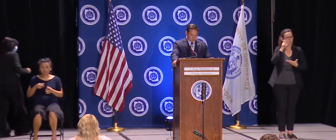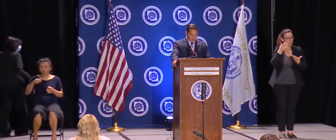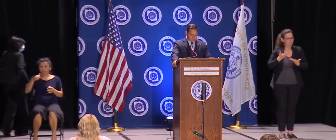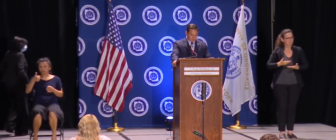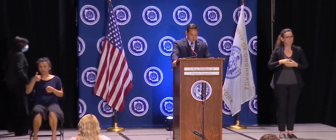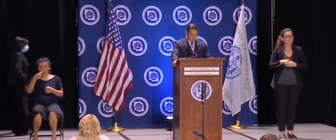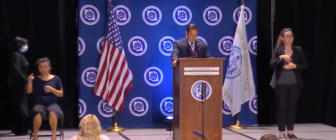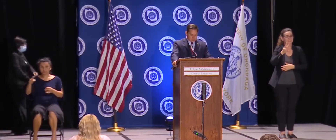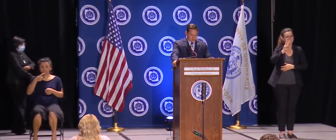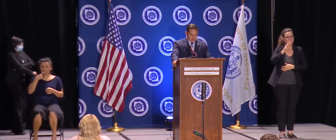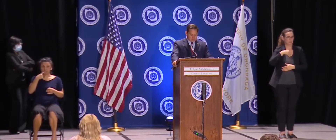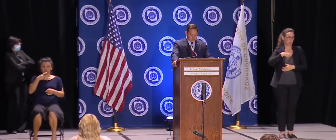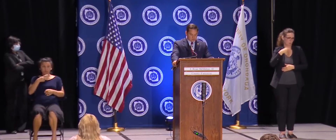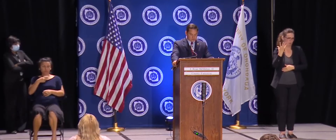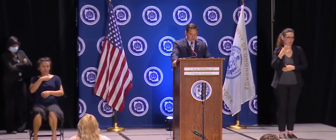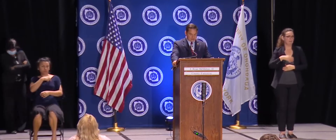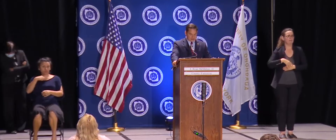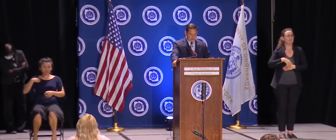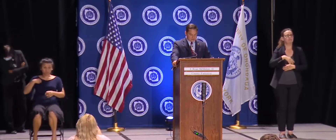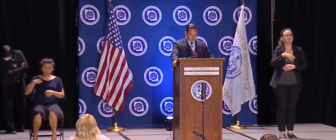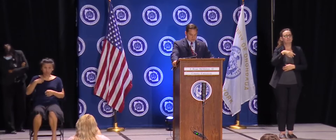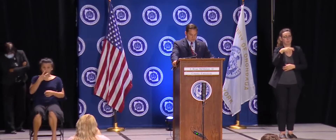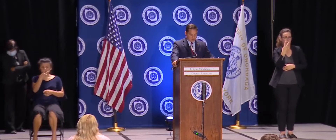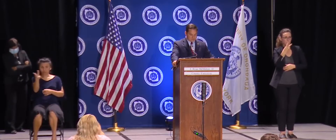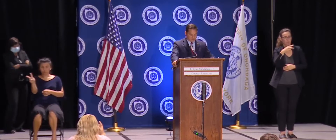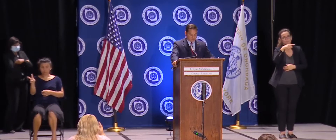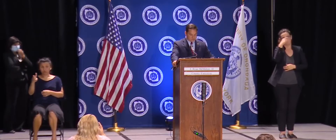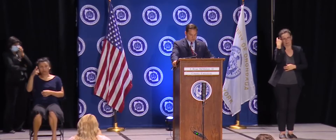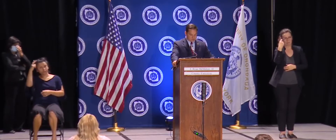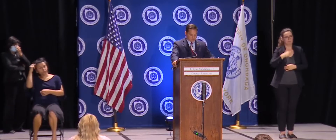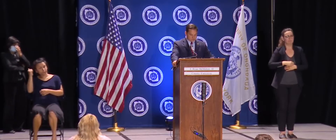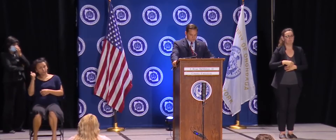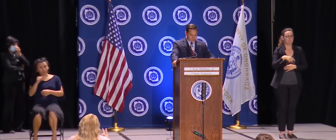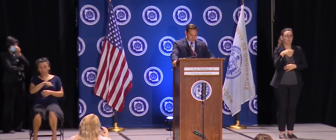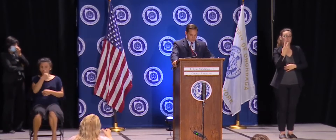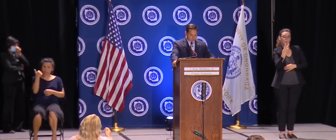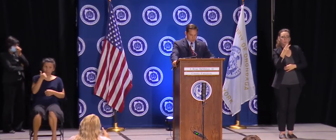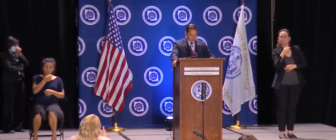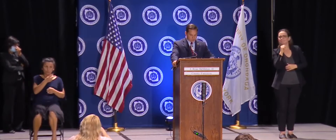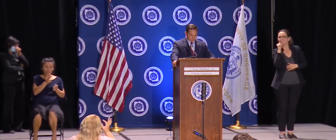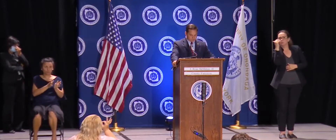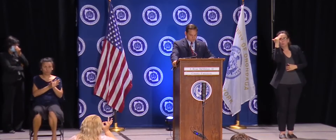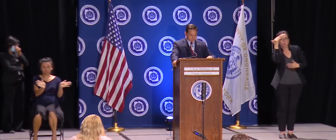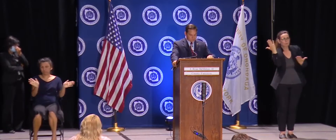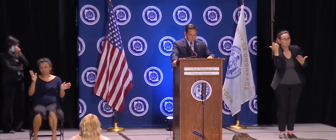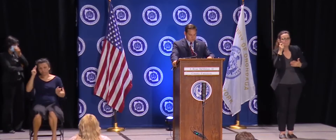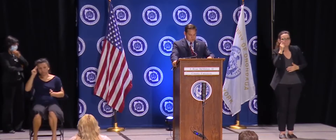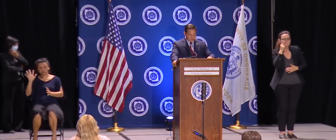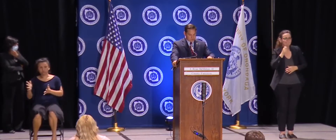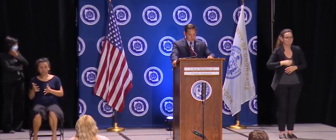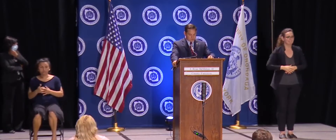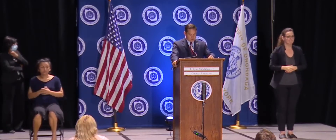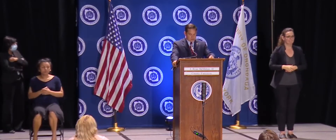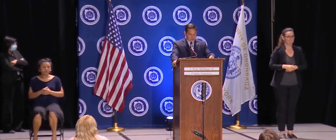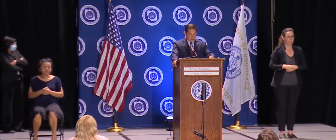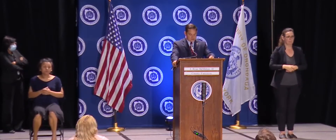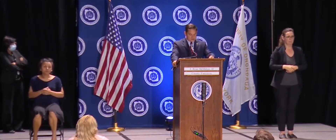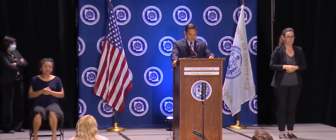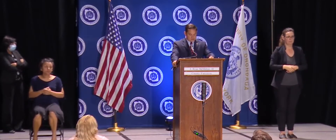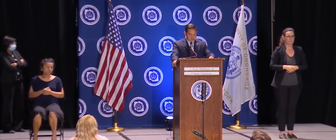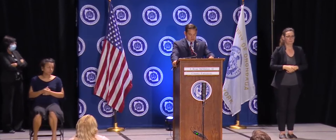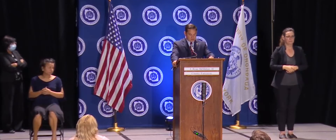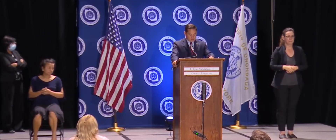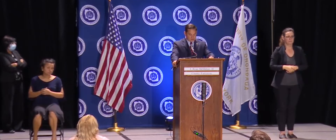-Americans, and two individuals that have not given us demographic information at this point. Looking at